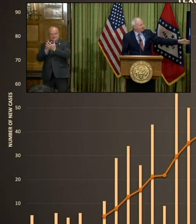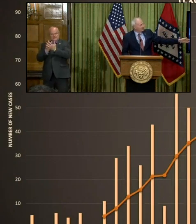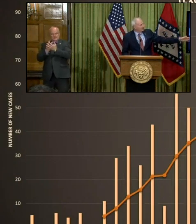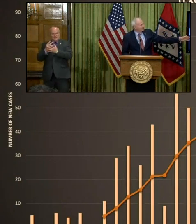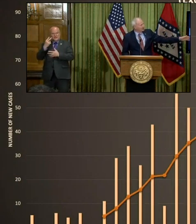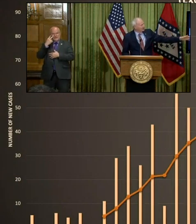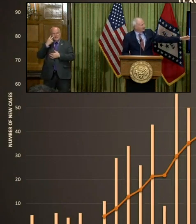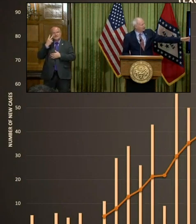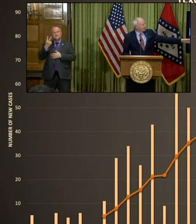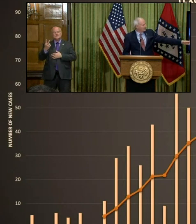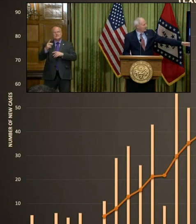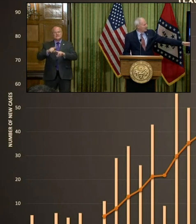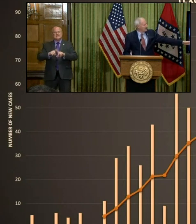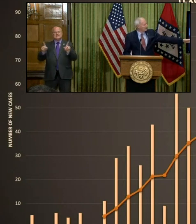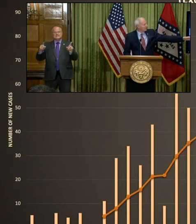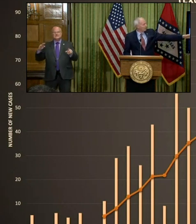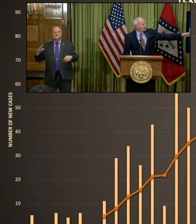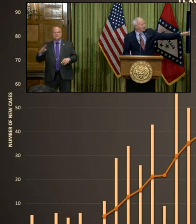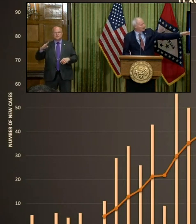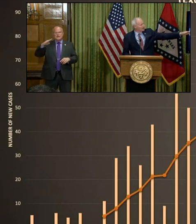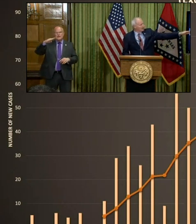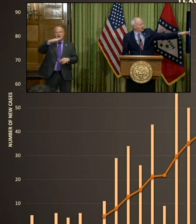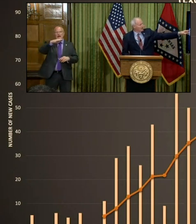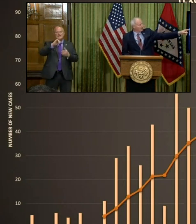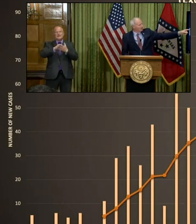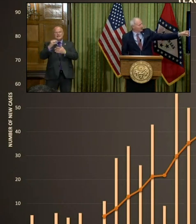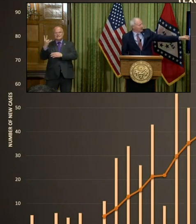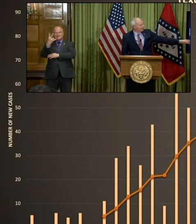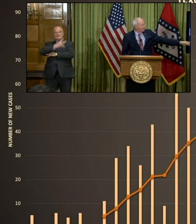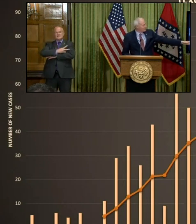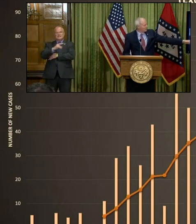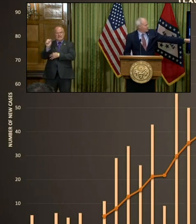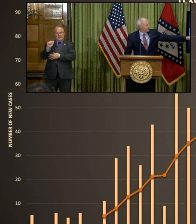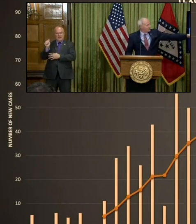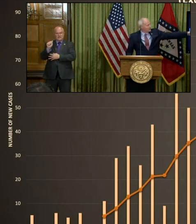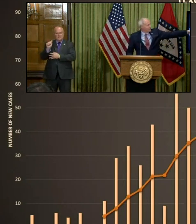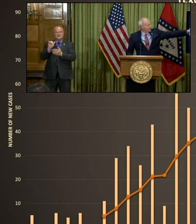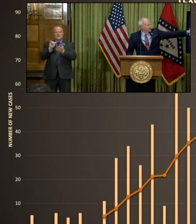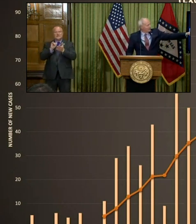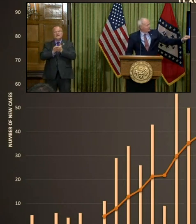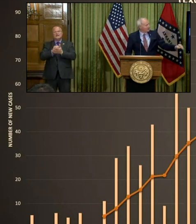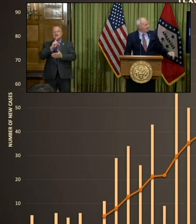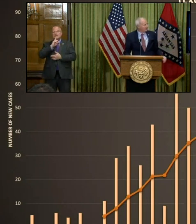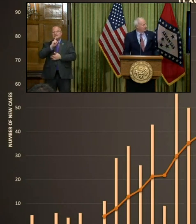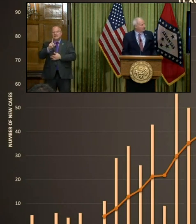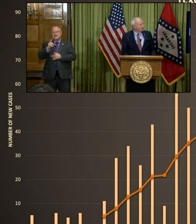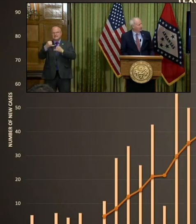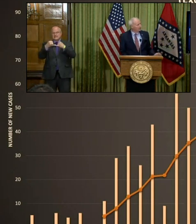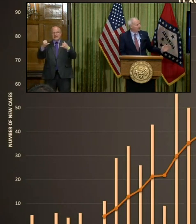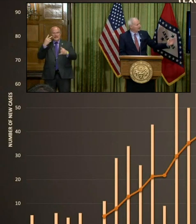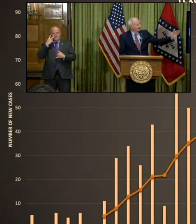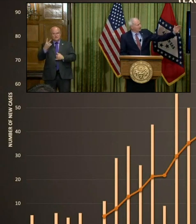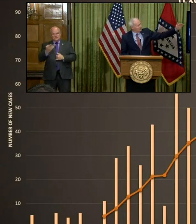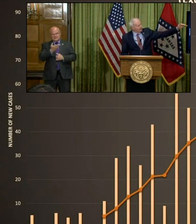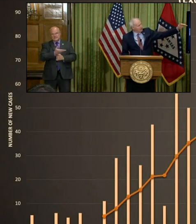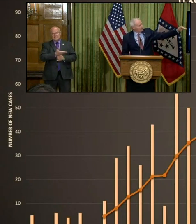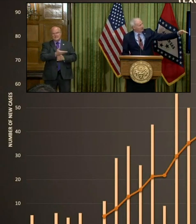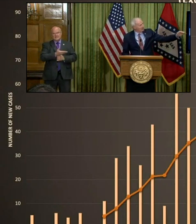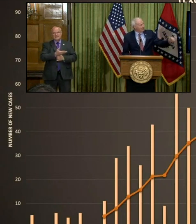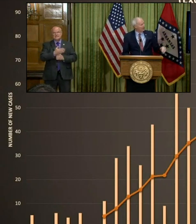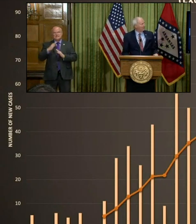You see a different trend line, of course, that seven-day rolling average, which is the line that you see